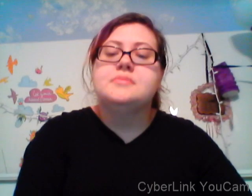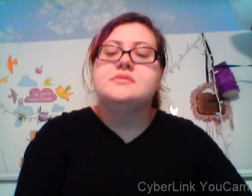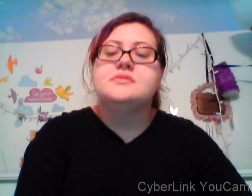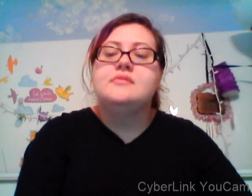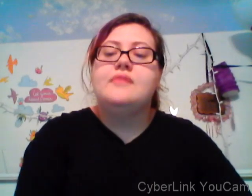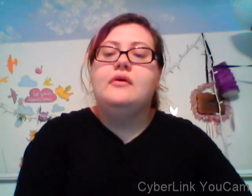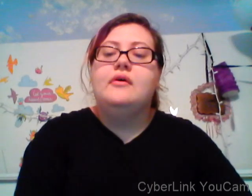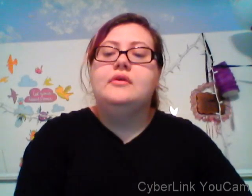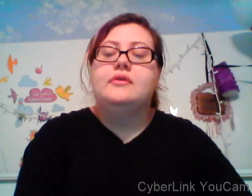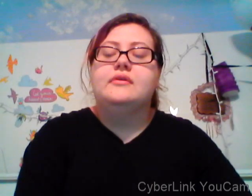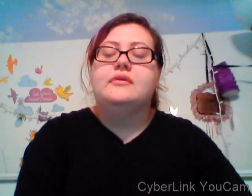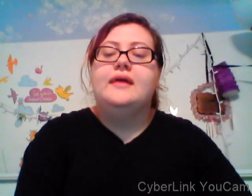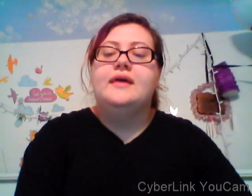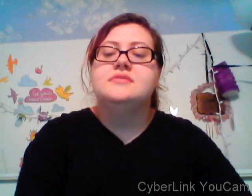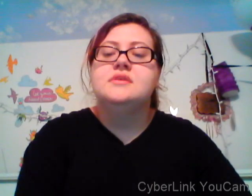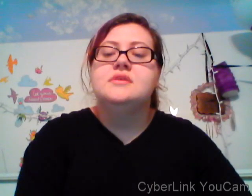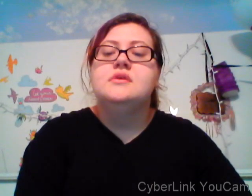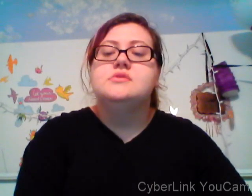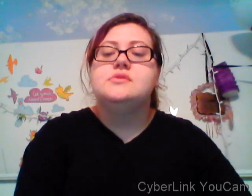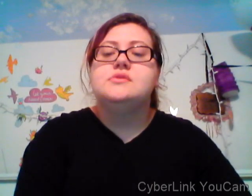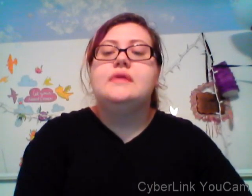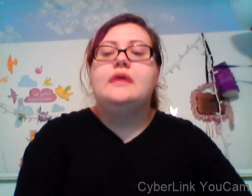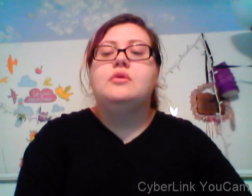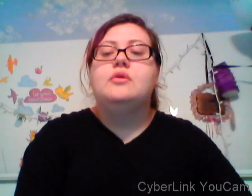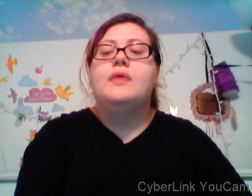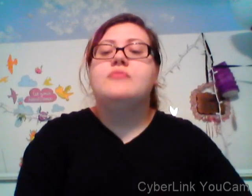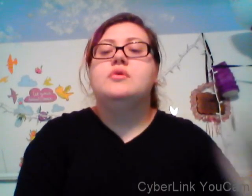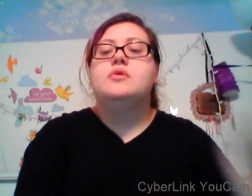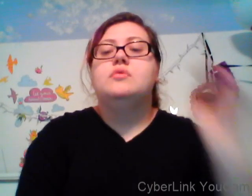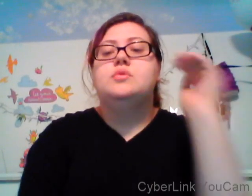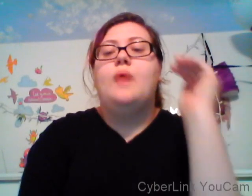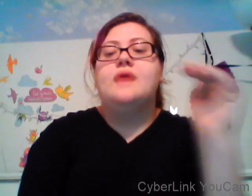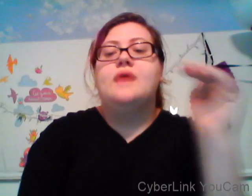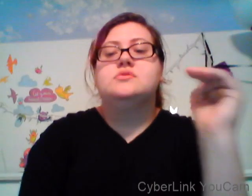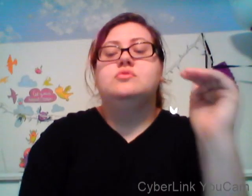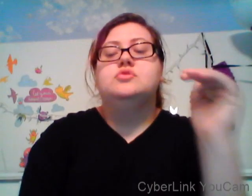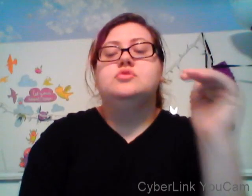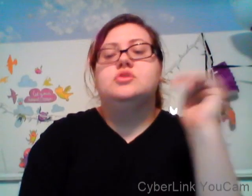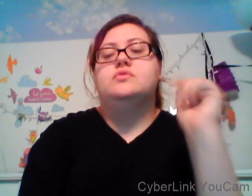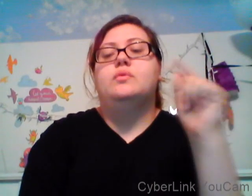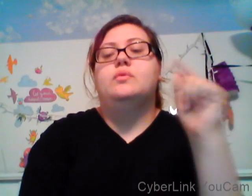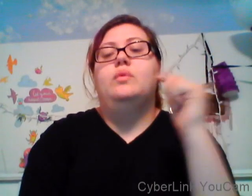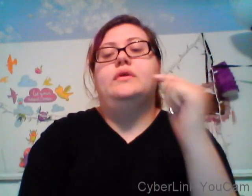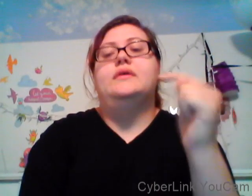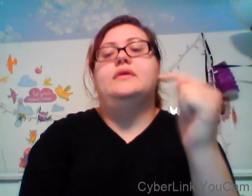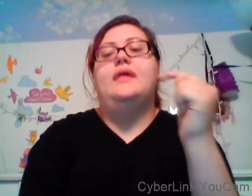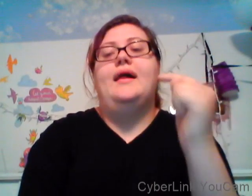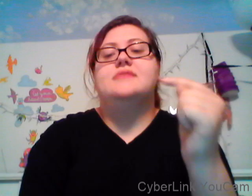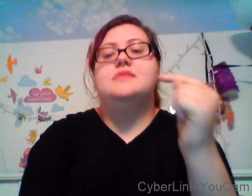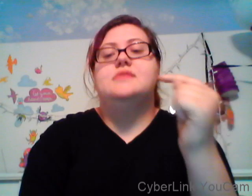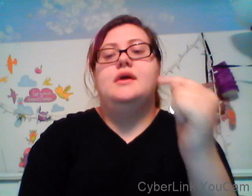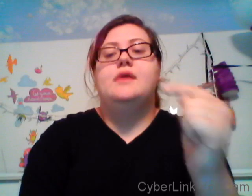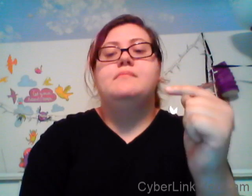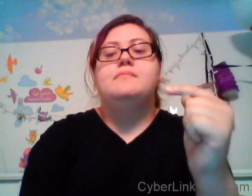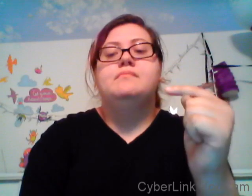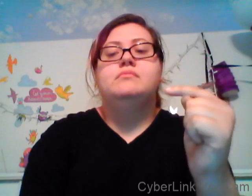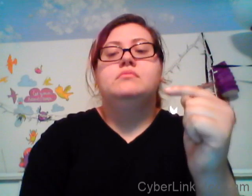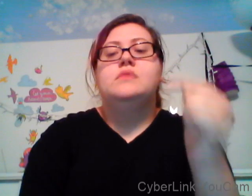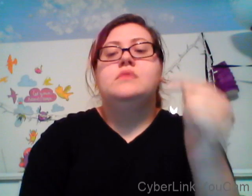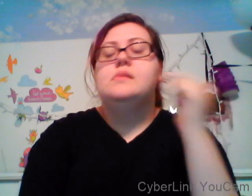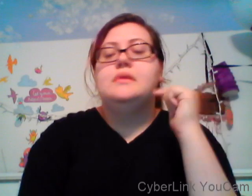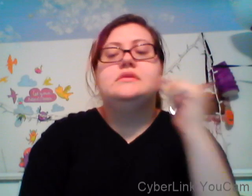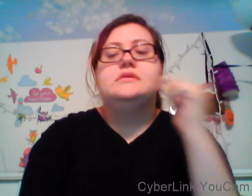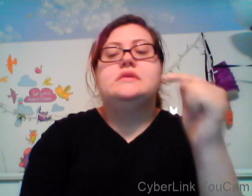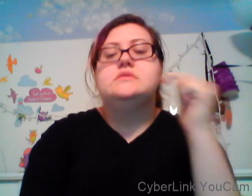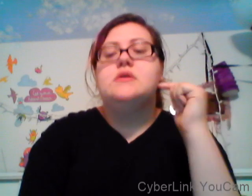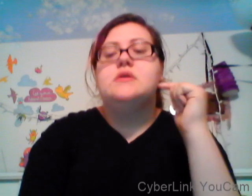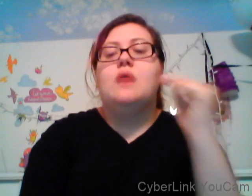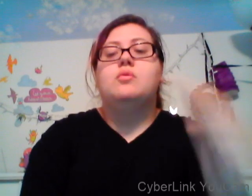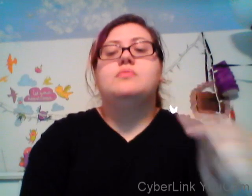classes basically if I fail any of my classes I have to take .5 credit over seriously